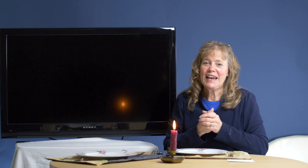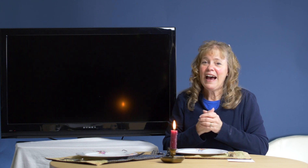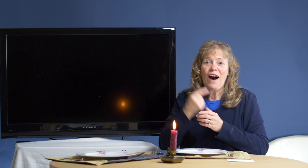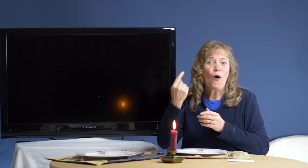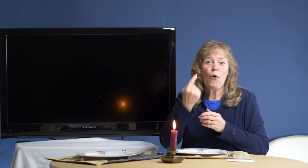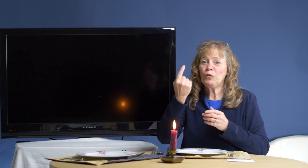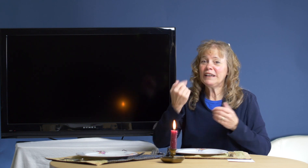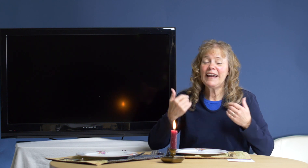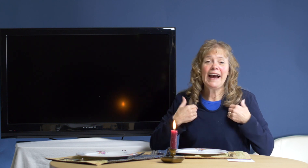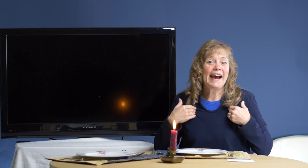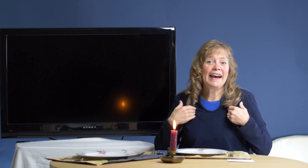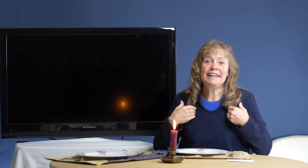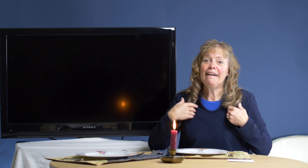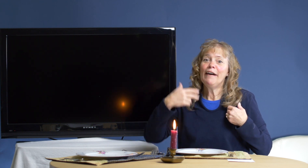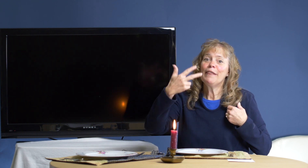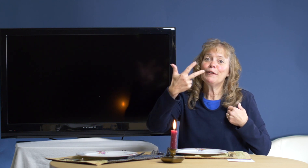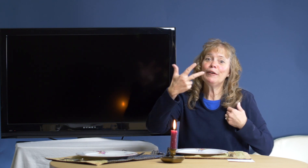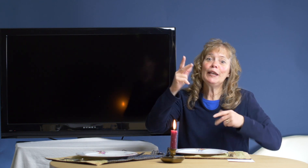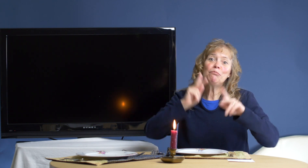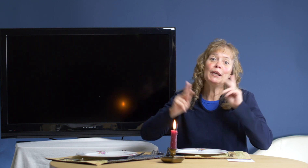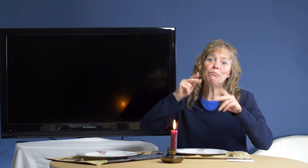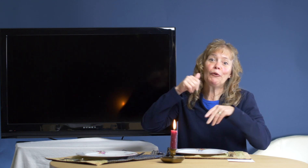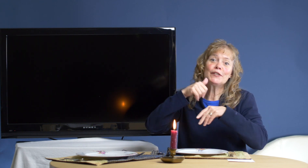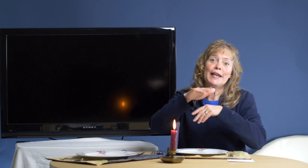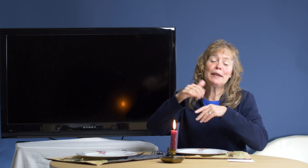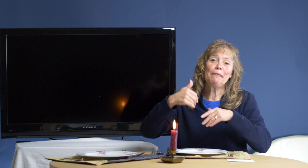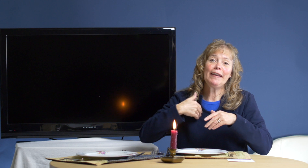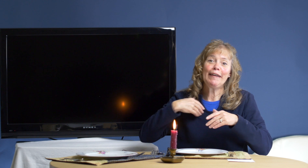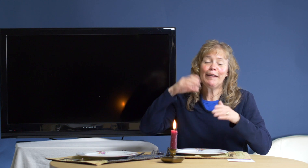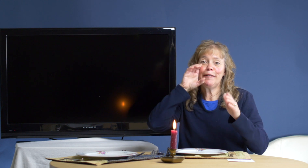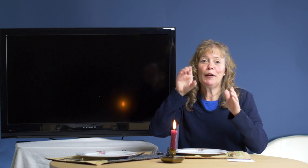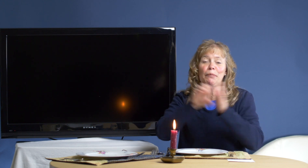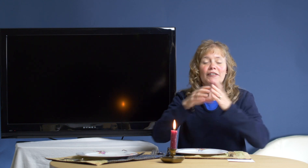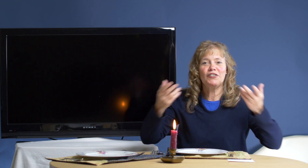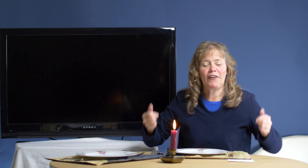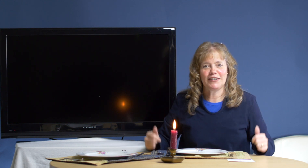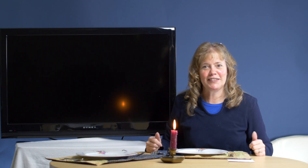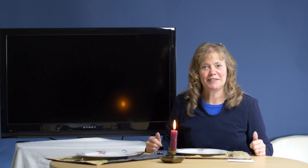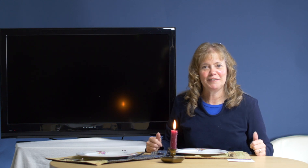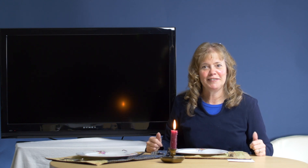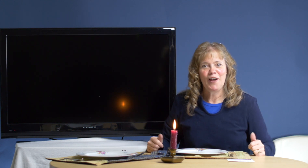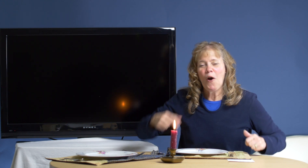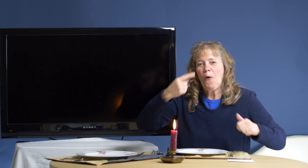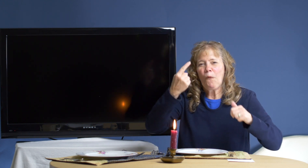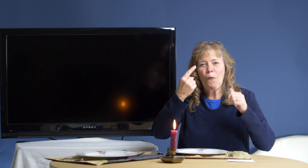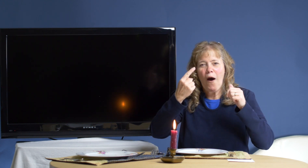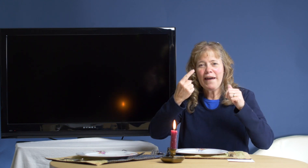Only had three people send me in their pictures. One